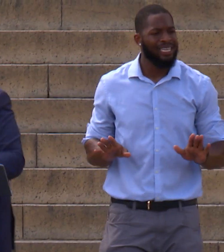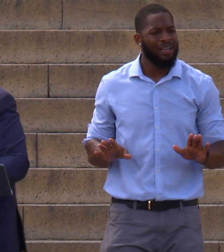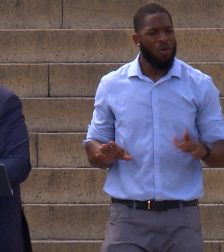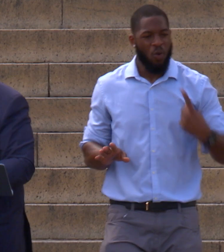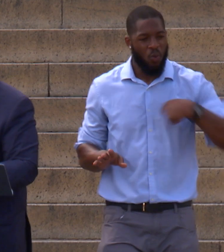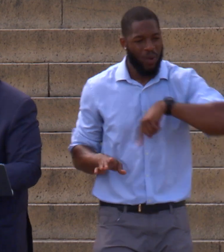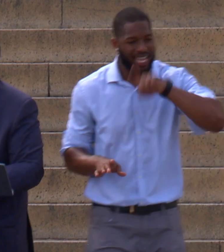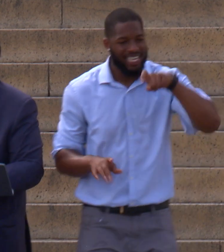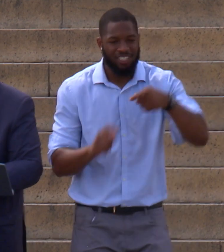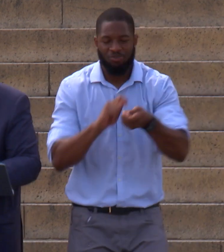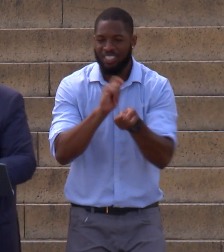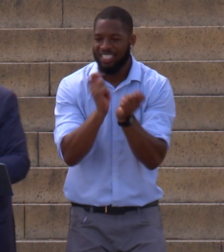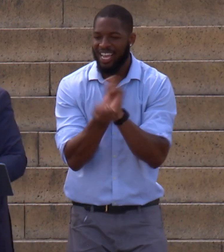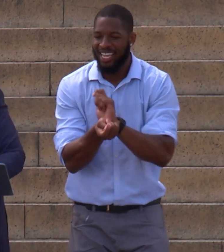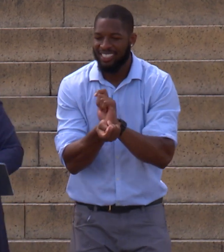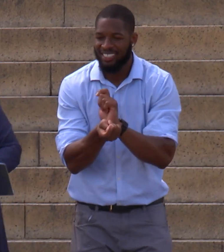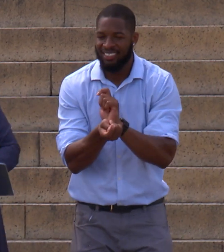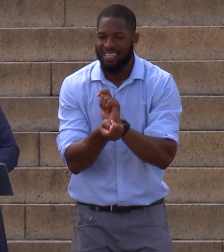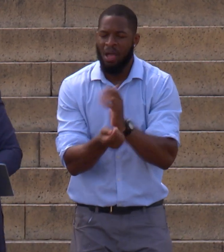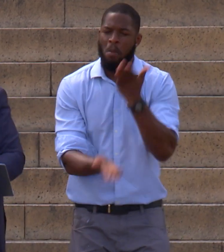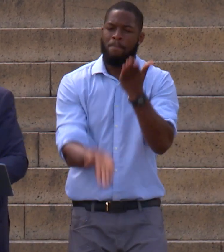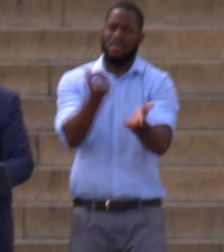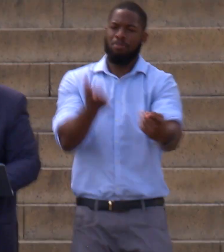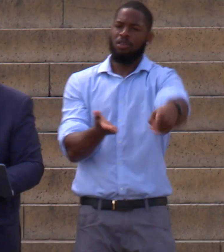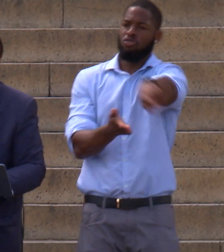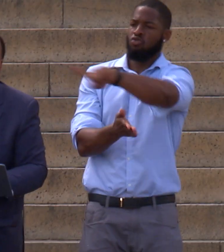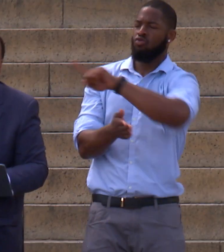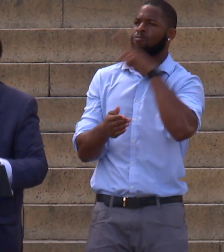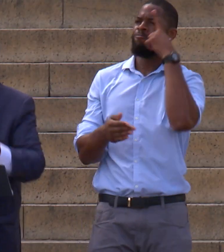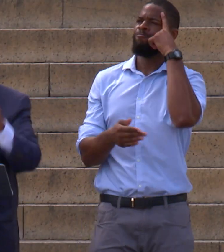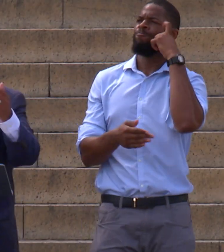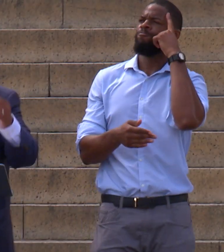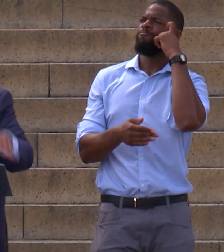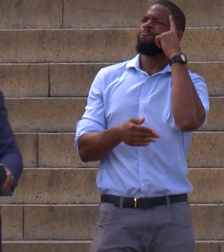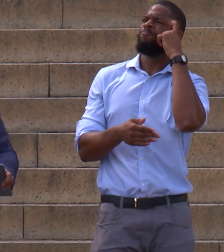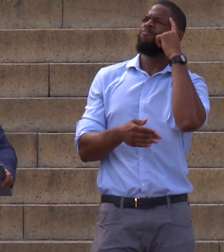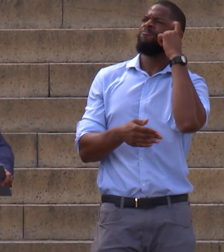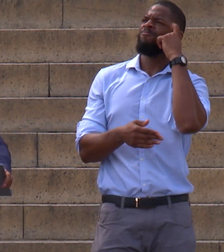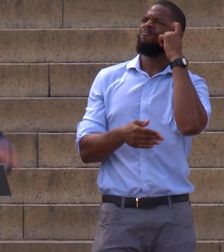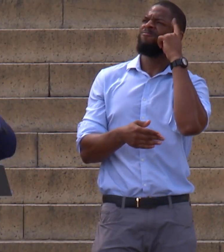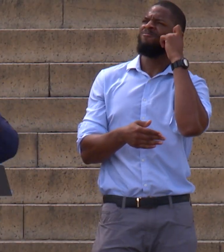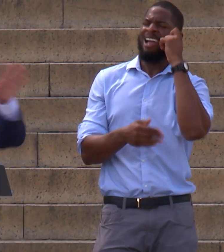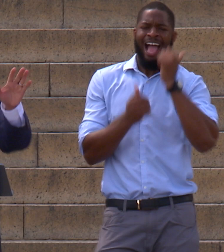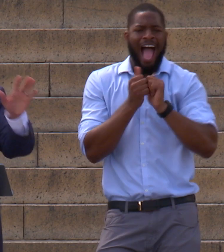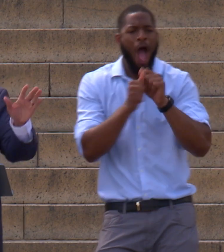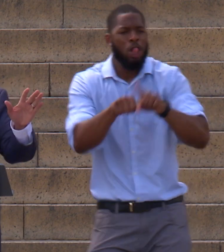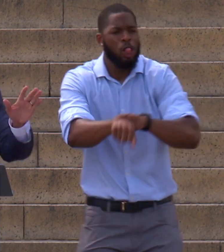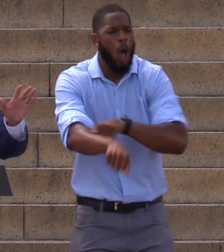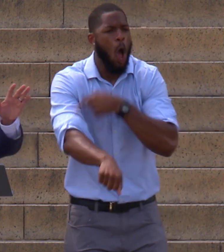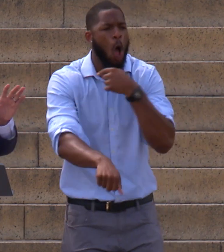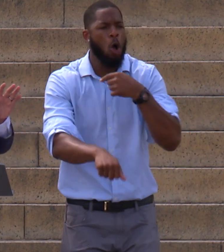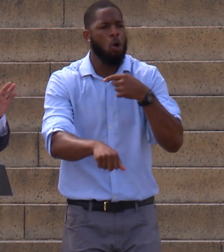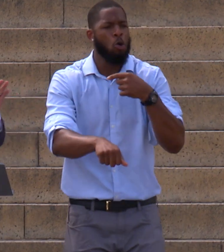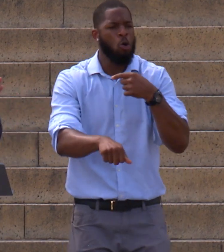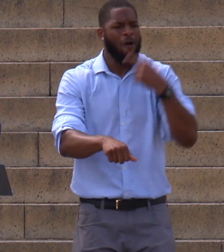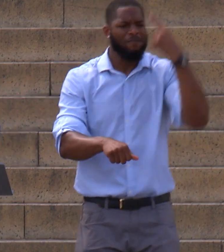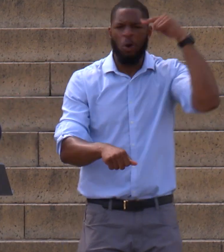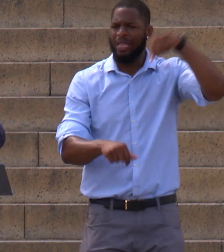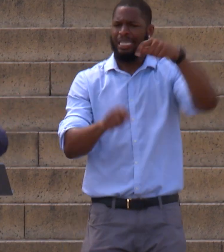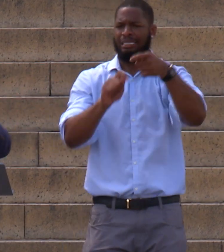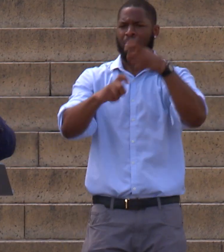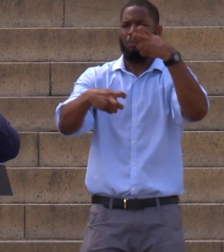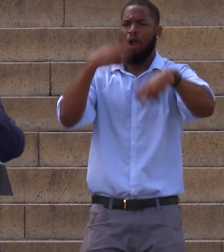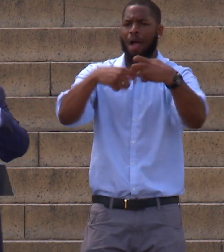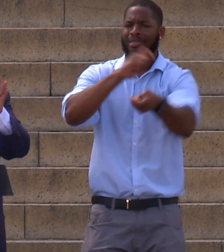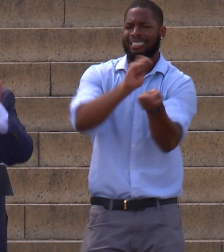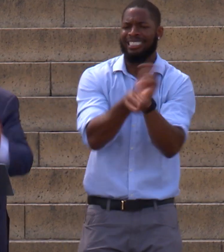asking that question that my father asked back in the late 50s. How long will it be? Well, I don't know exactly how long will it